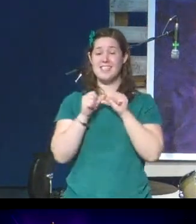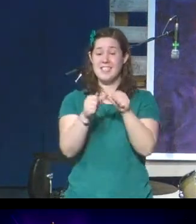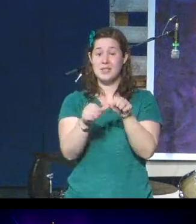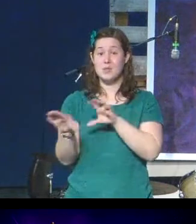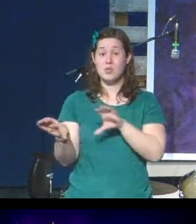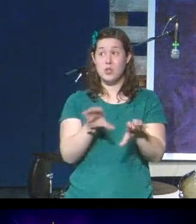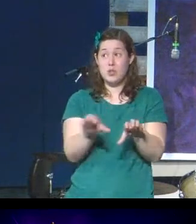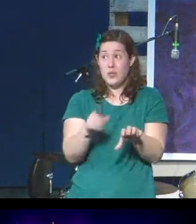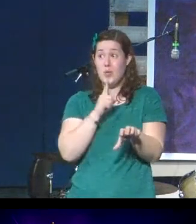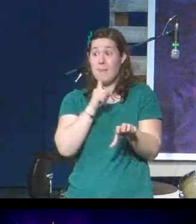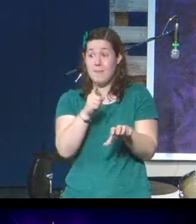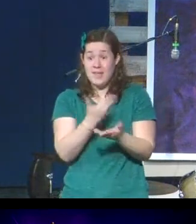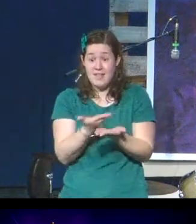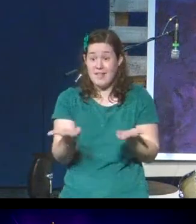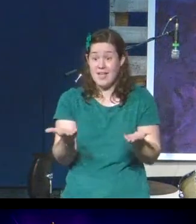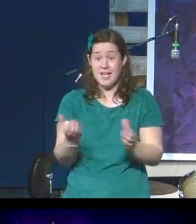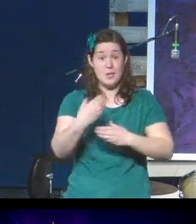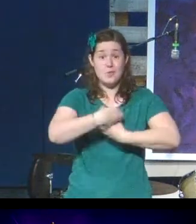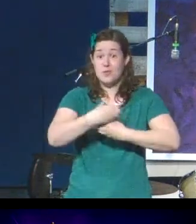it was created for.